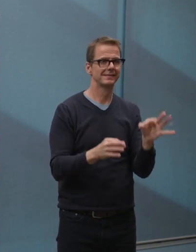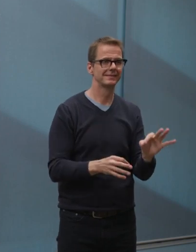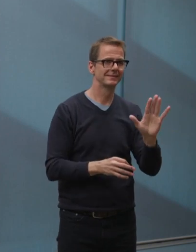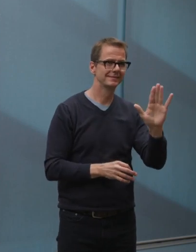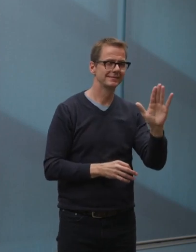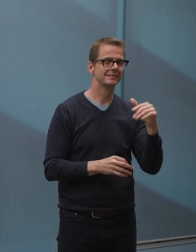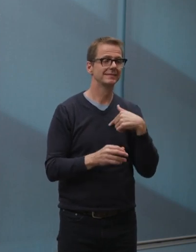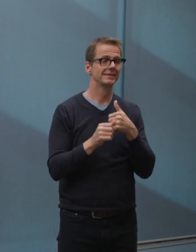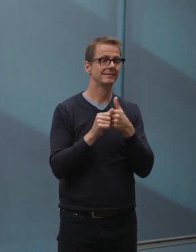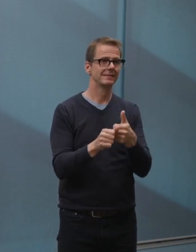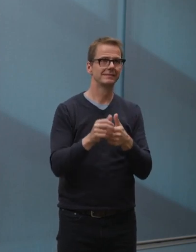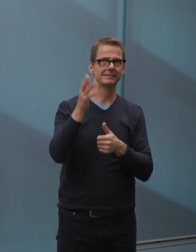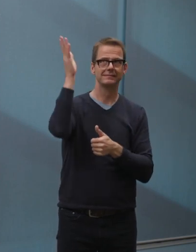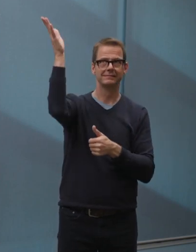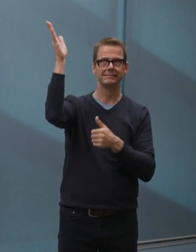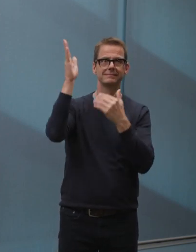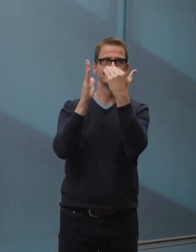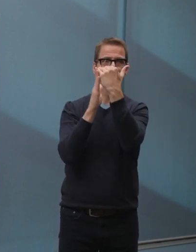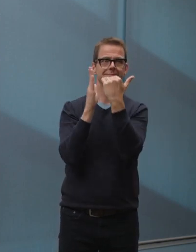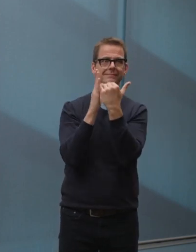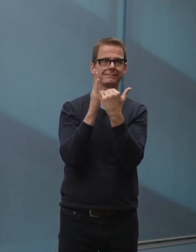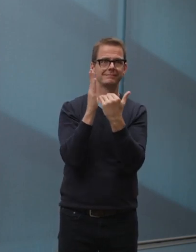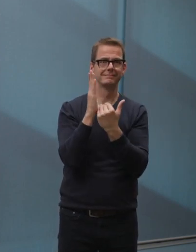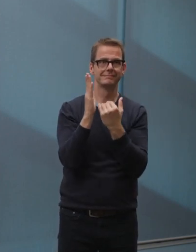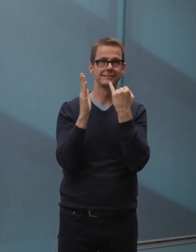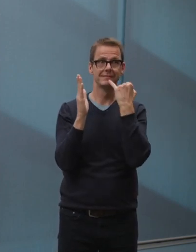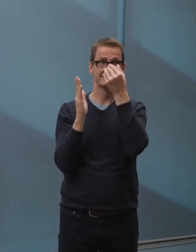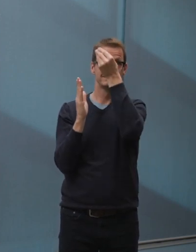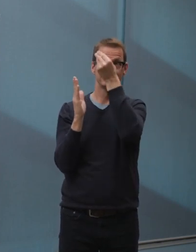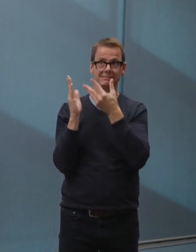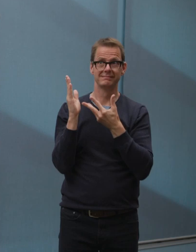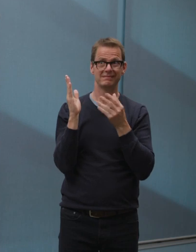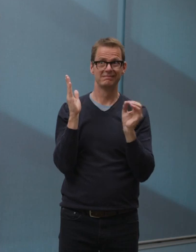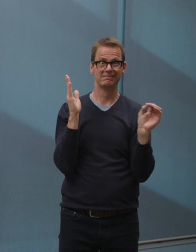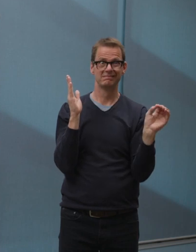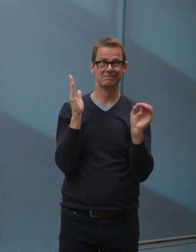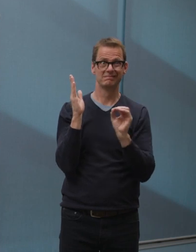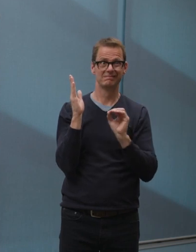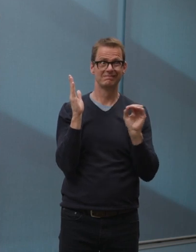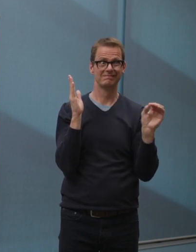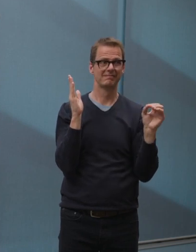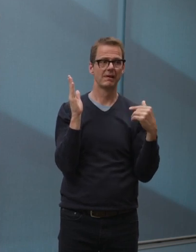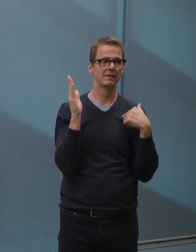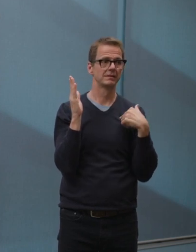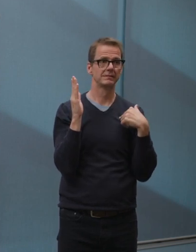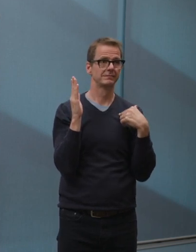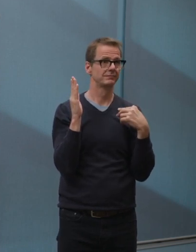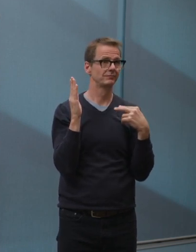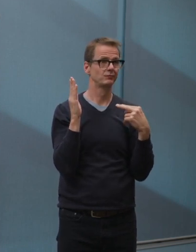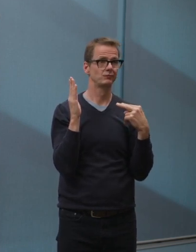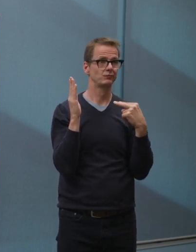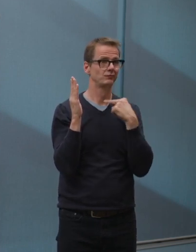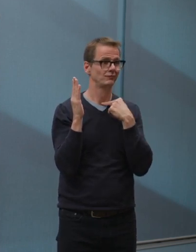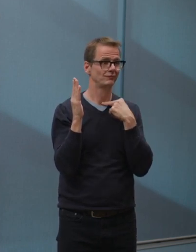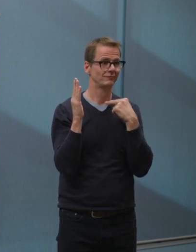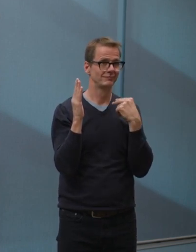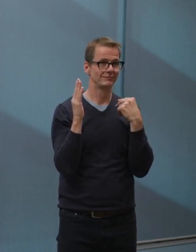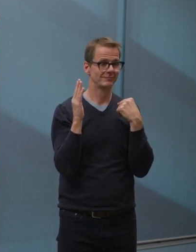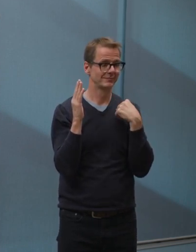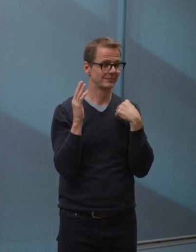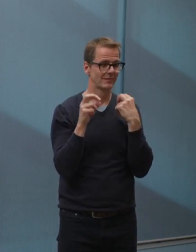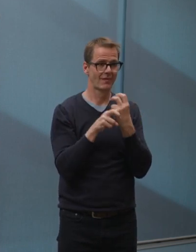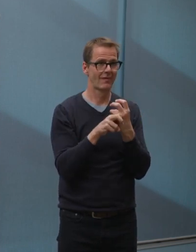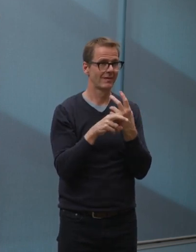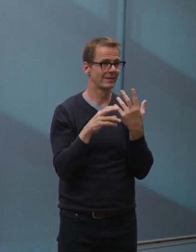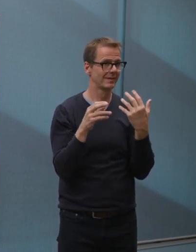clarity, then we start to find ourselves in a very difficult position. But I'm not going to speculate about that unless or